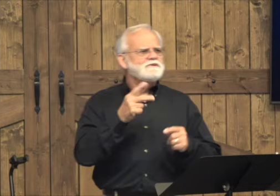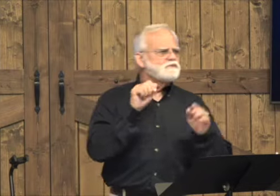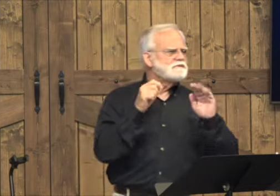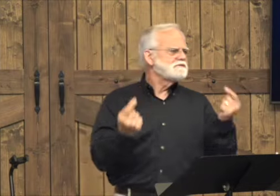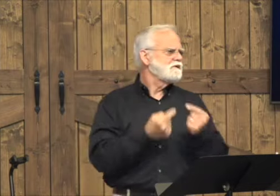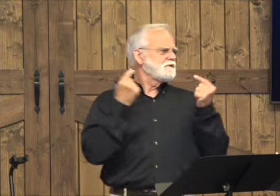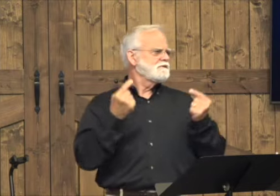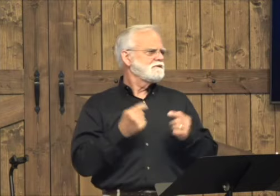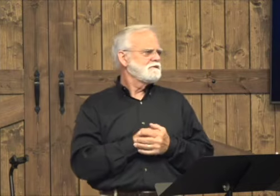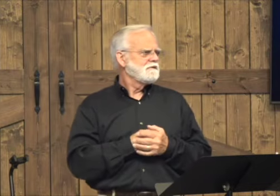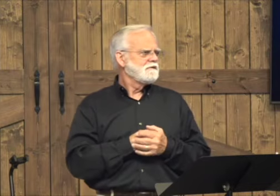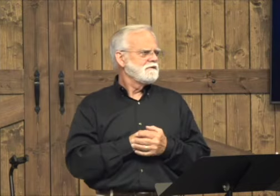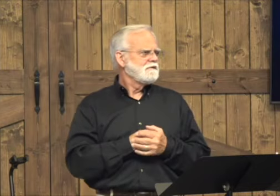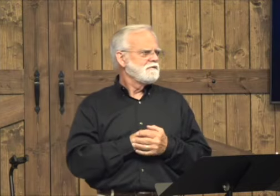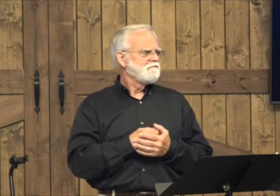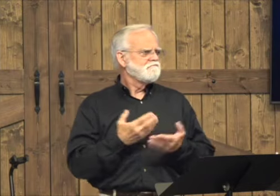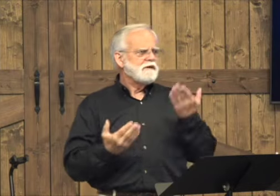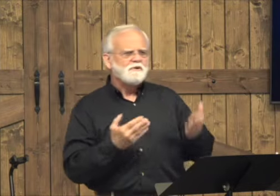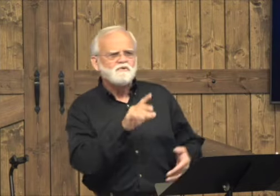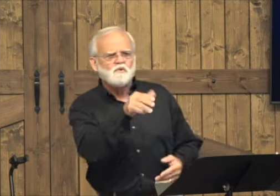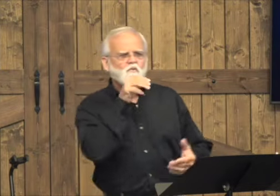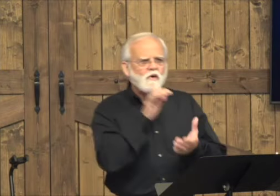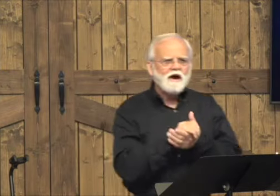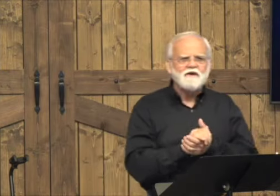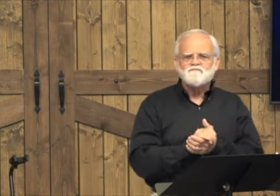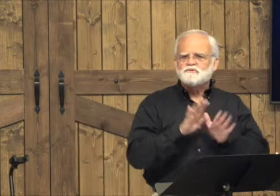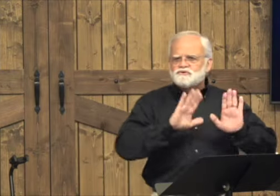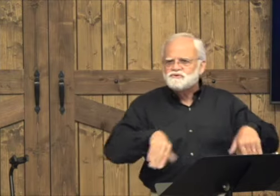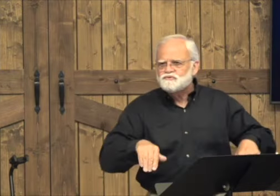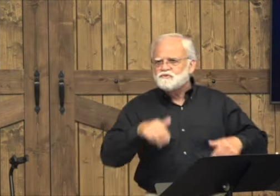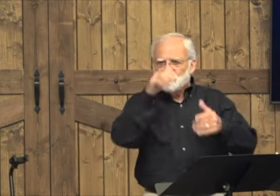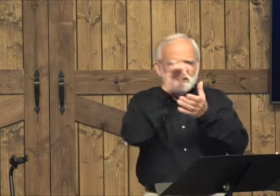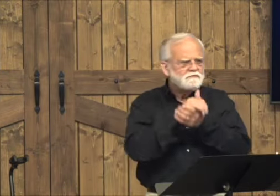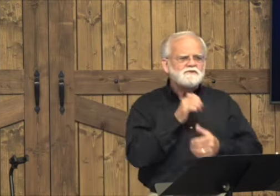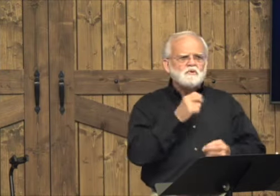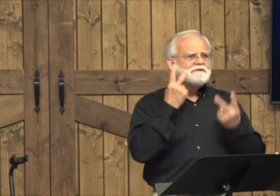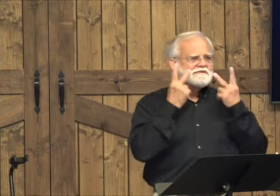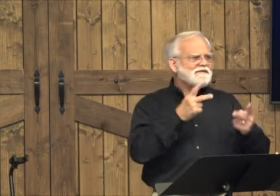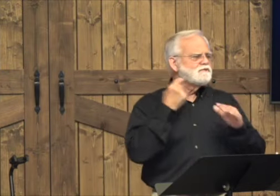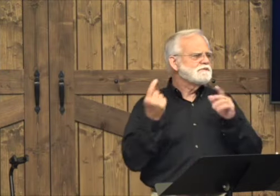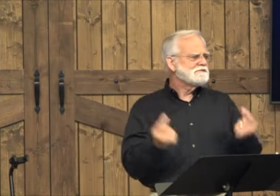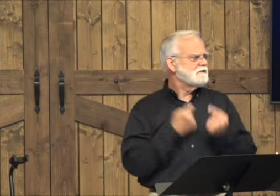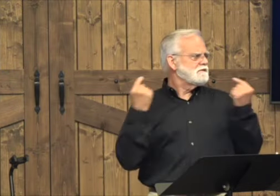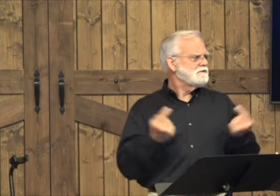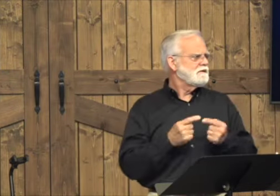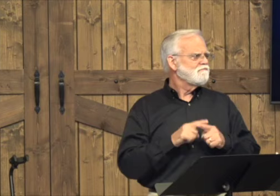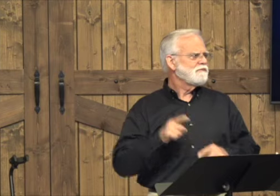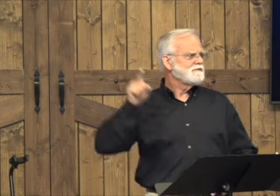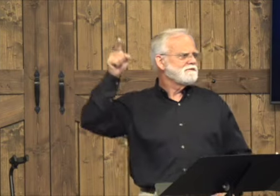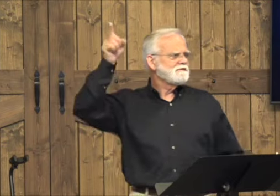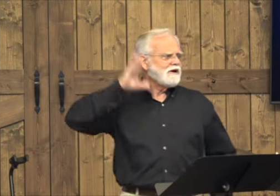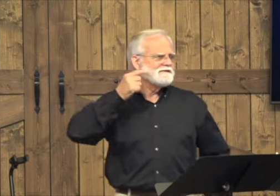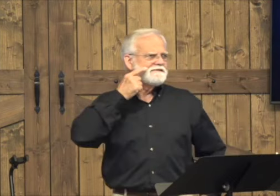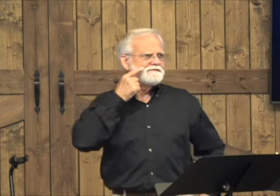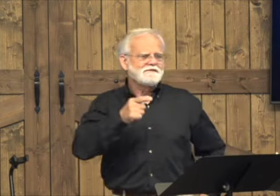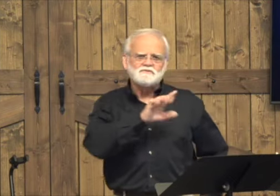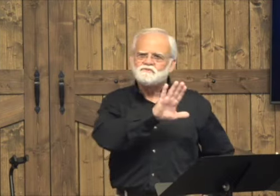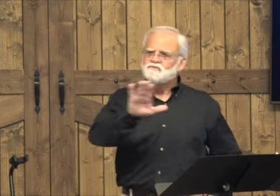Maybe our friends don't see our sins. Maybe we can hide them from our wives and our children.